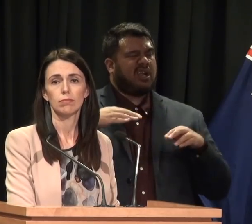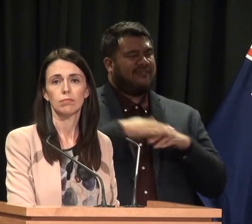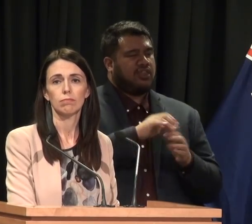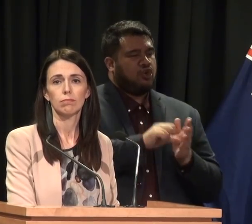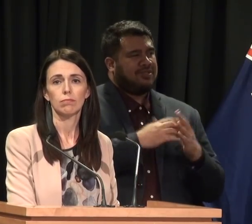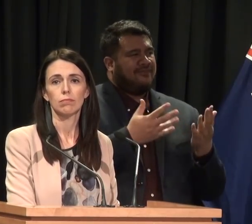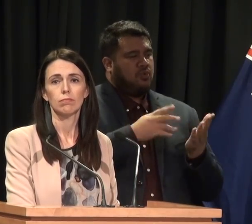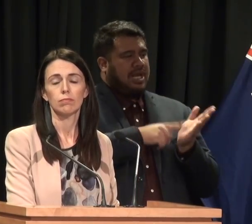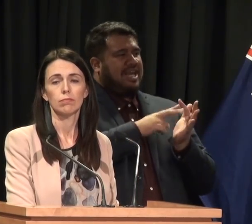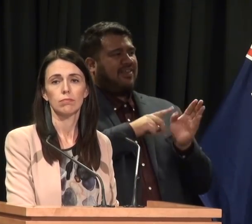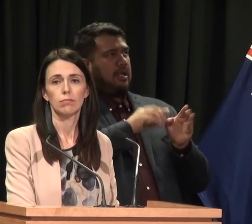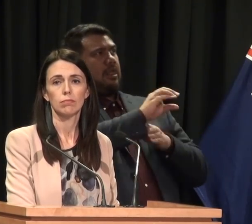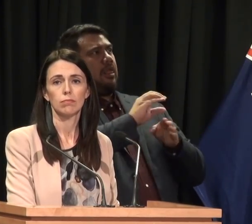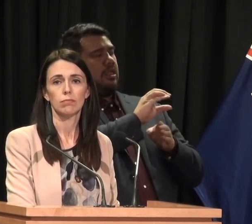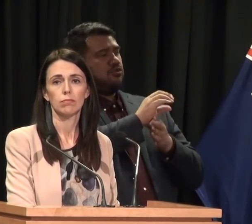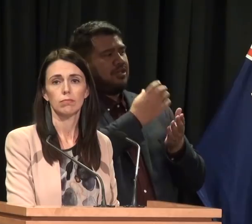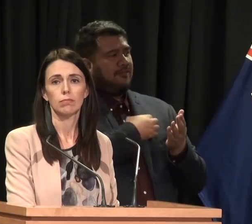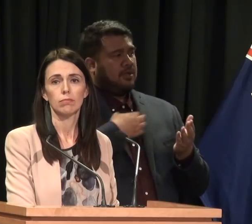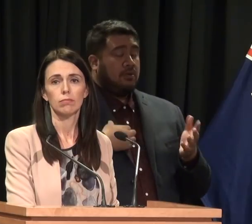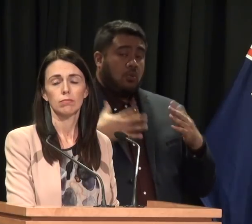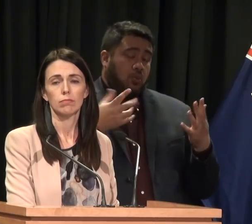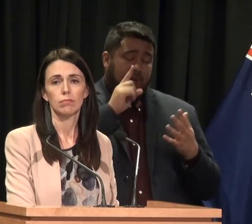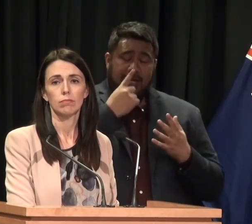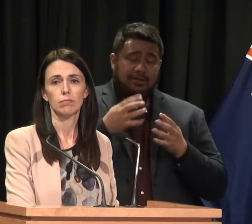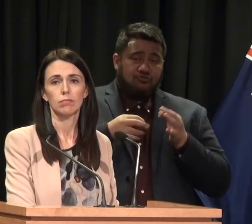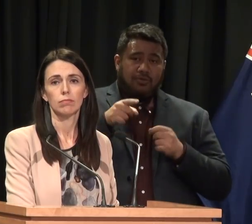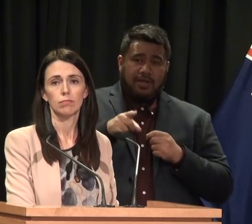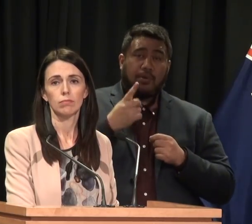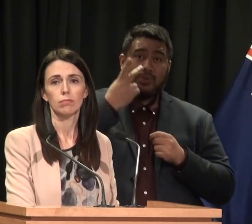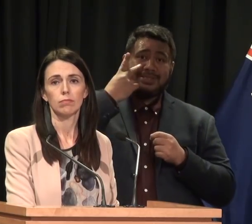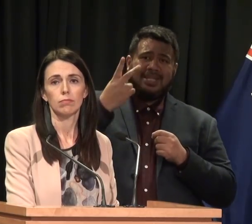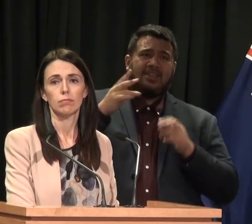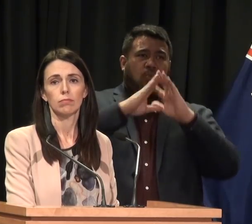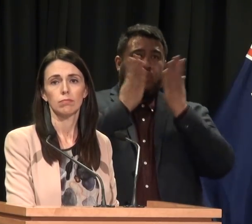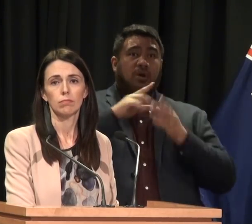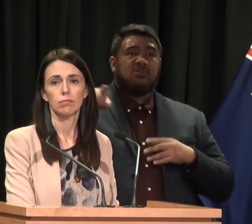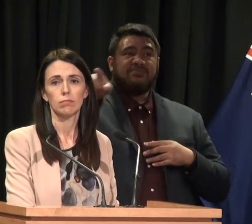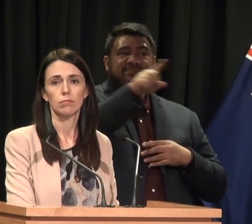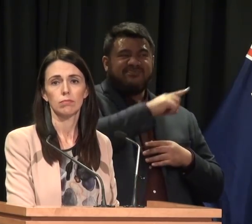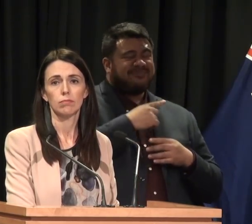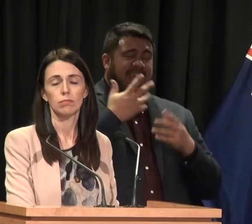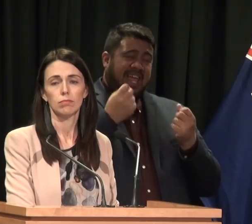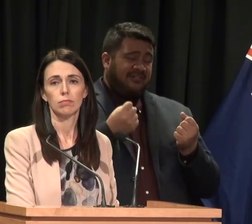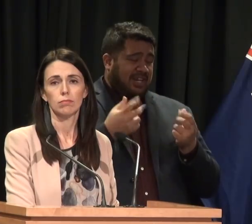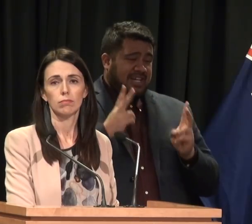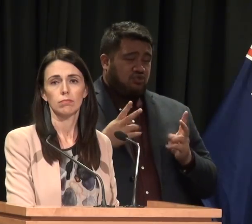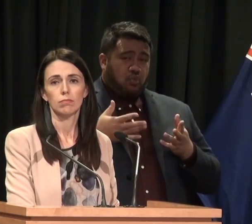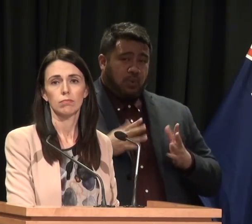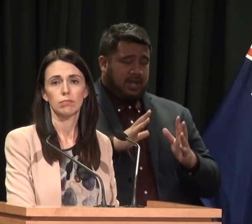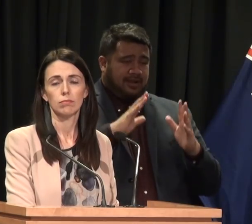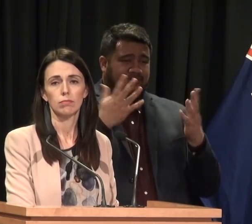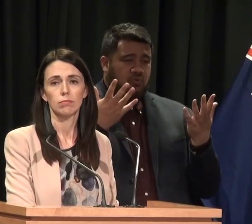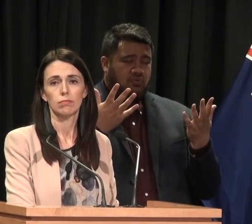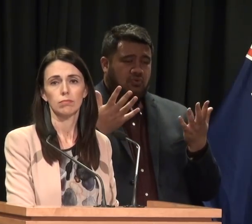but what we've seen from jurisdictions around the world is that these things find a way of washing through the system and competitive forces